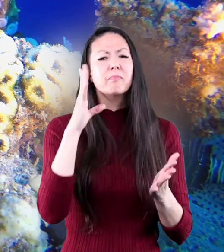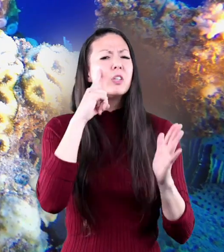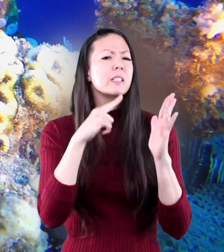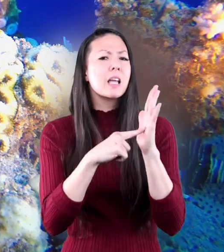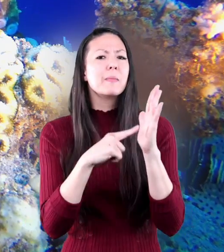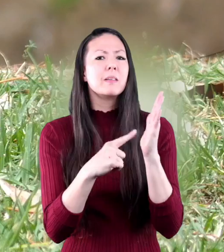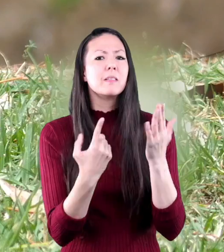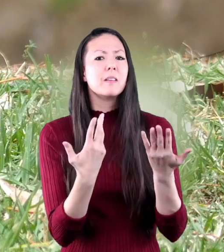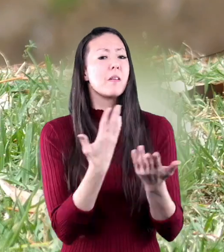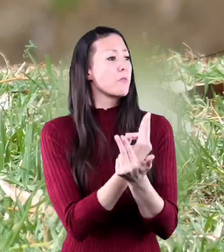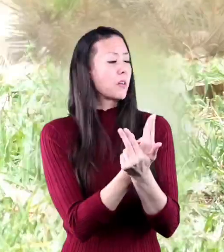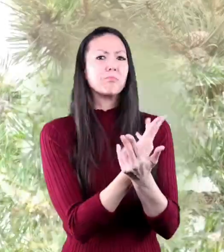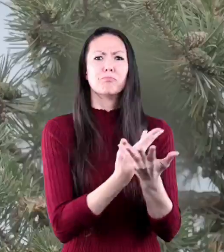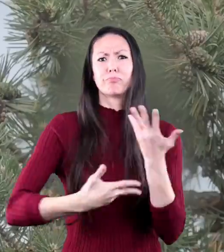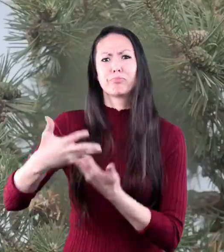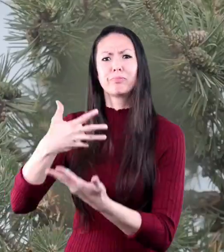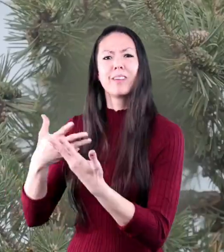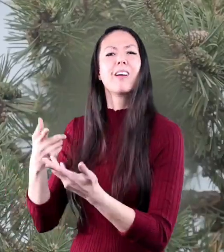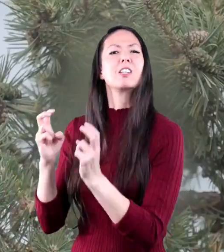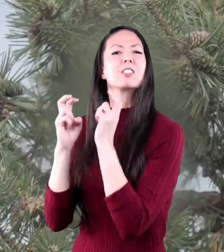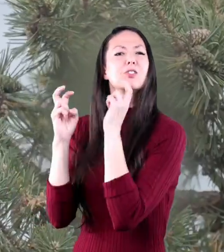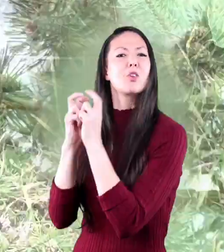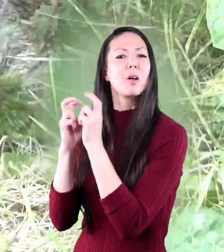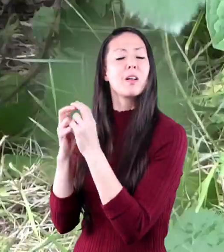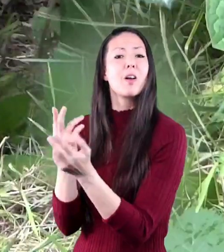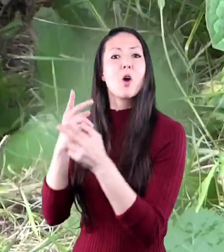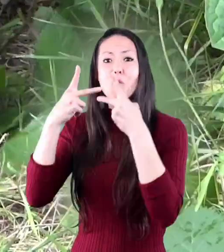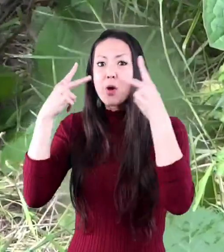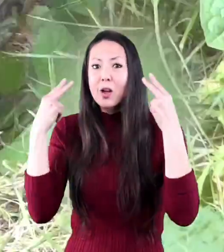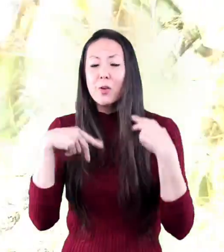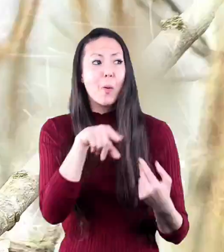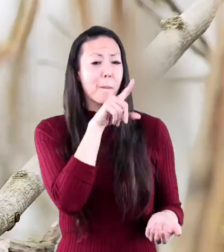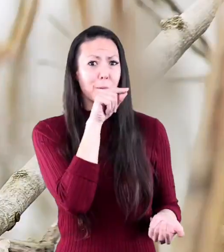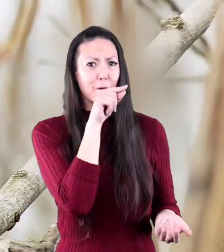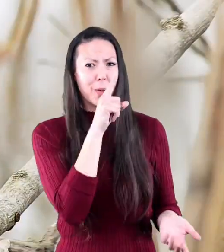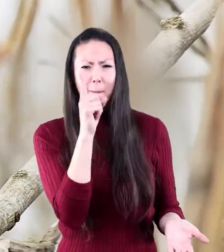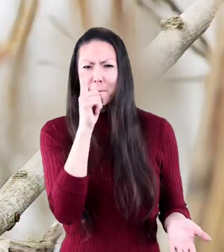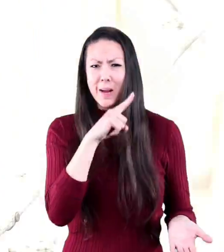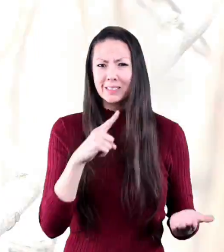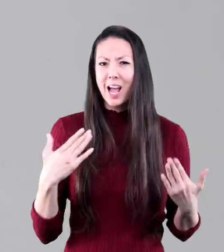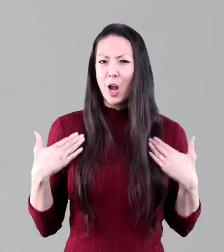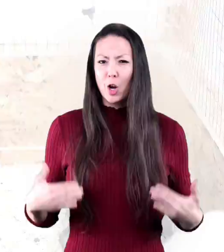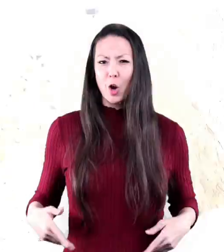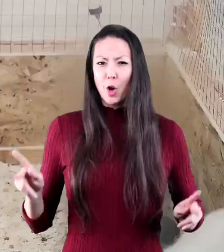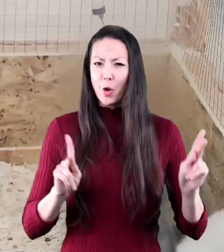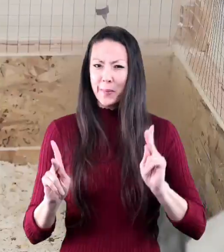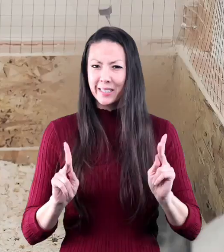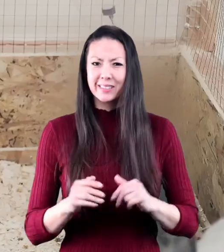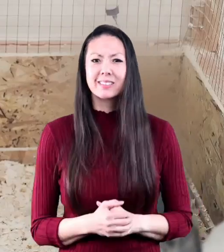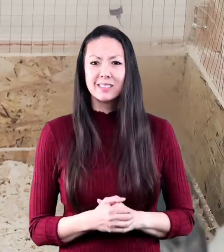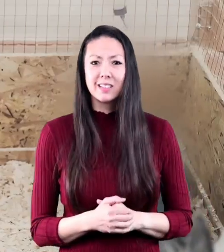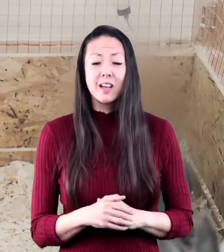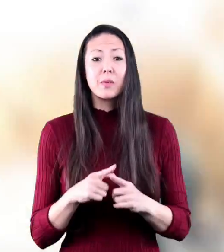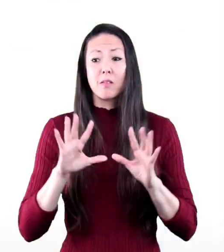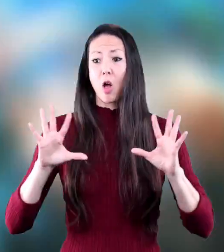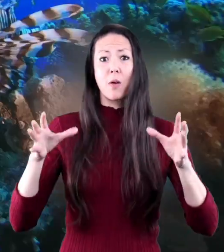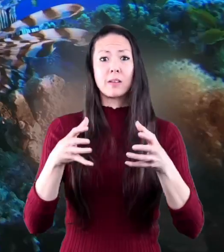example a rabbit might live with squirrels raccoons birds mice and humans when all